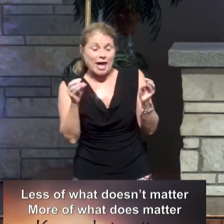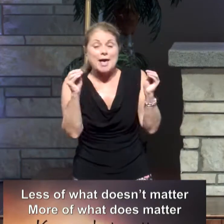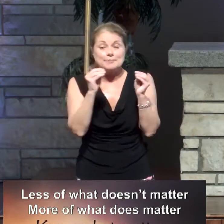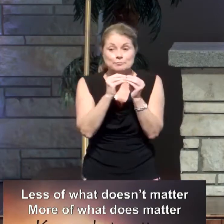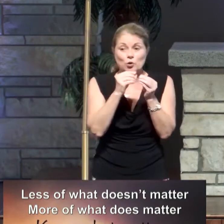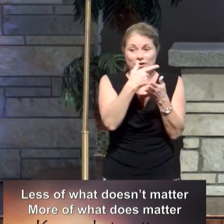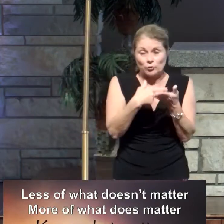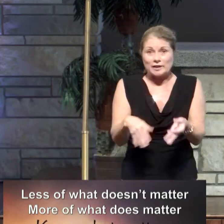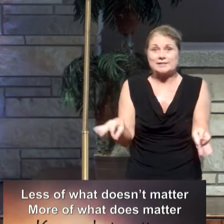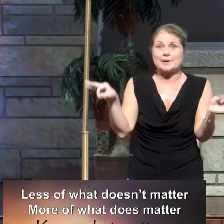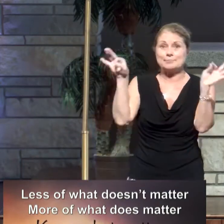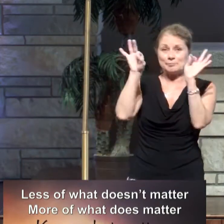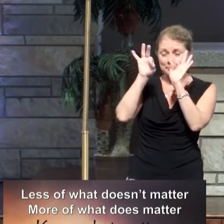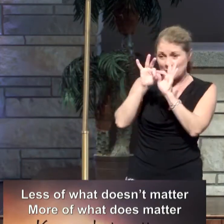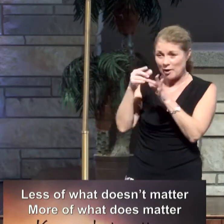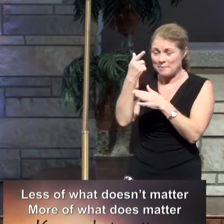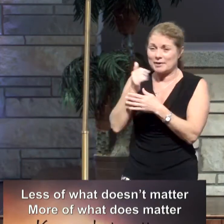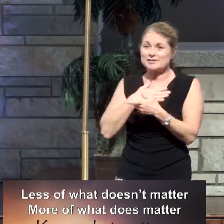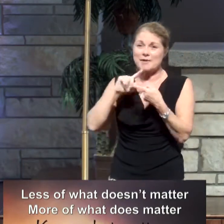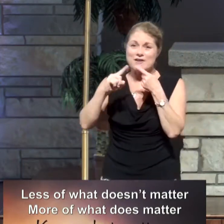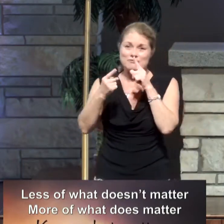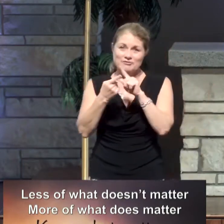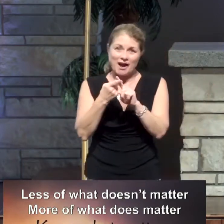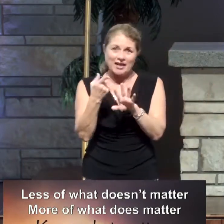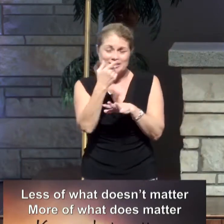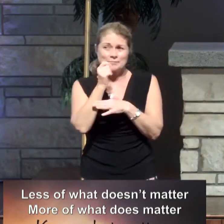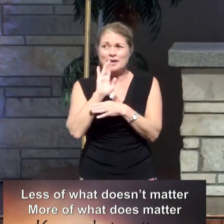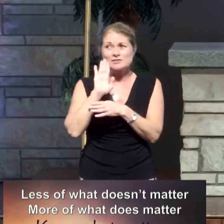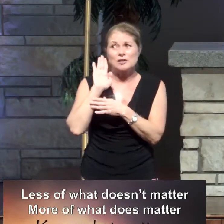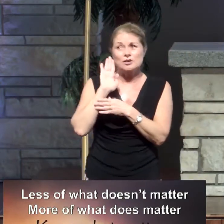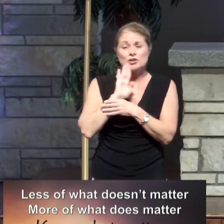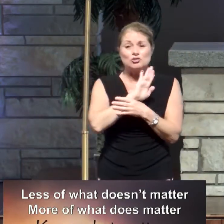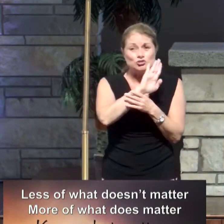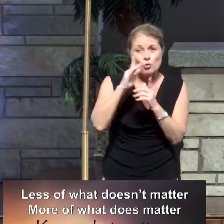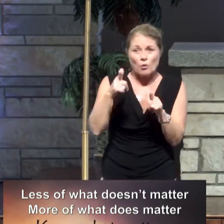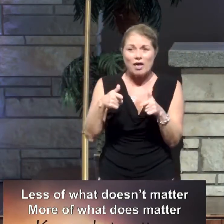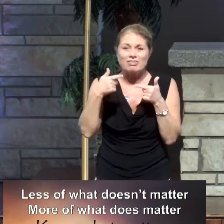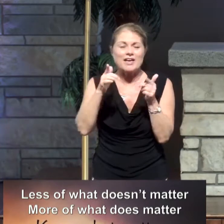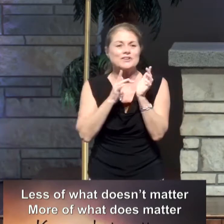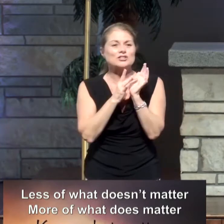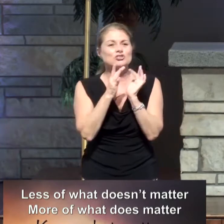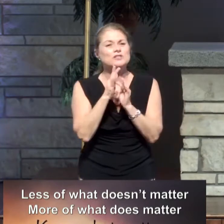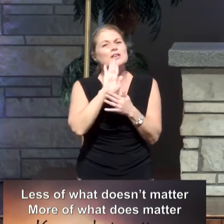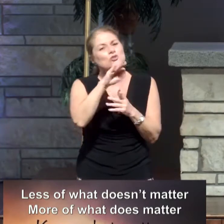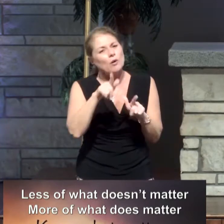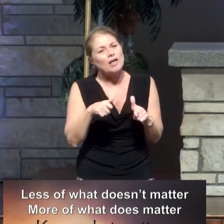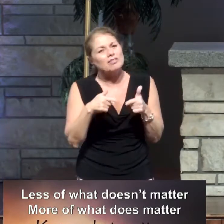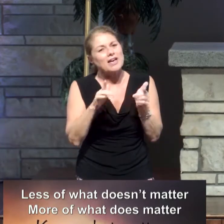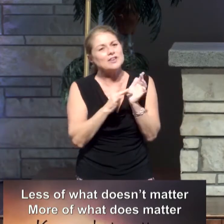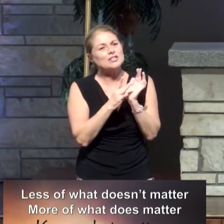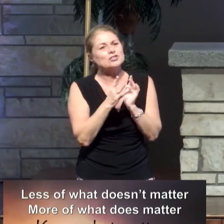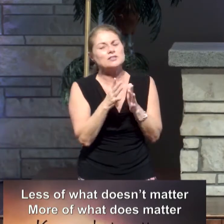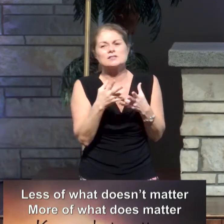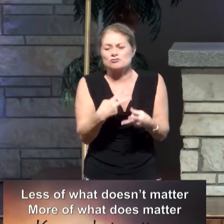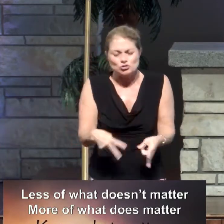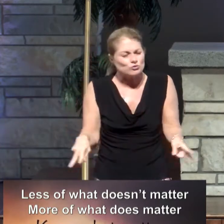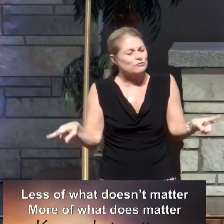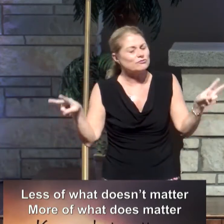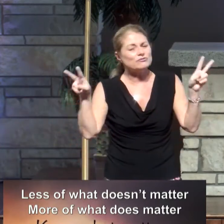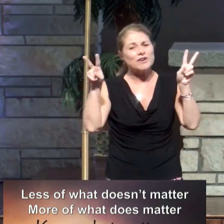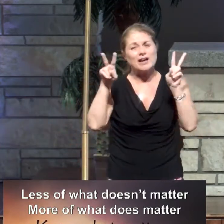matter. Because, my friends, because of your life in Jesus, okay, your life in Jesus is too valuable.